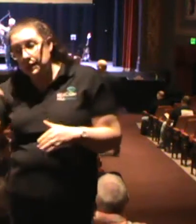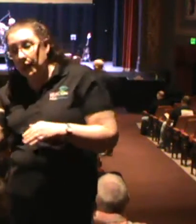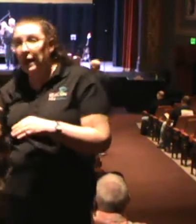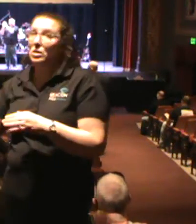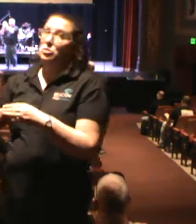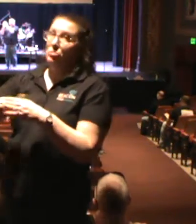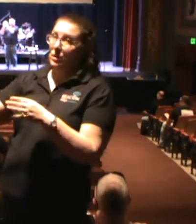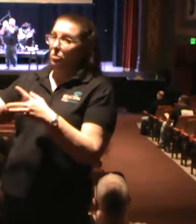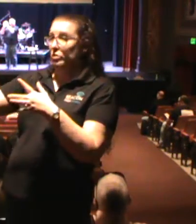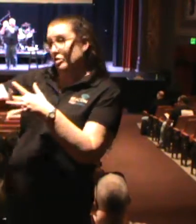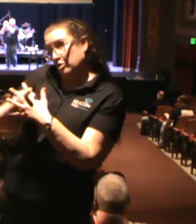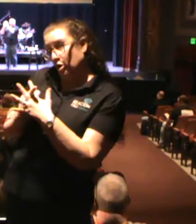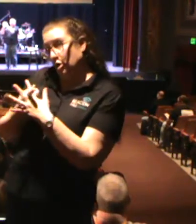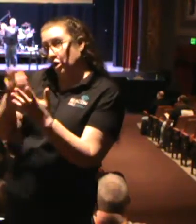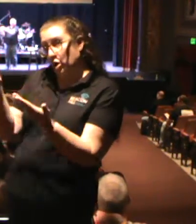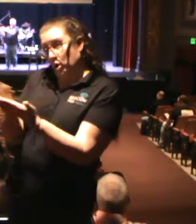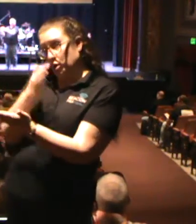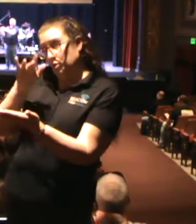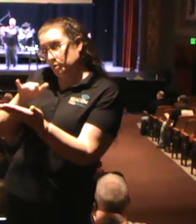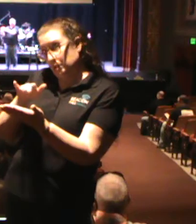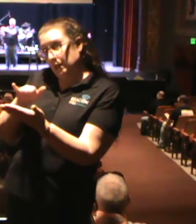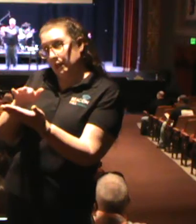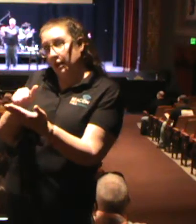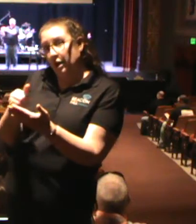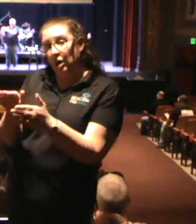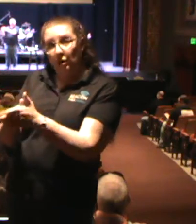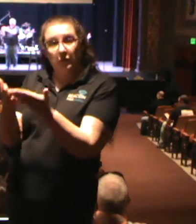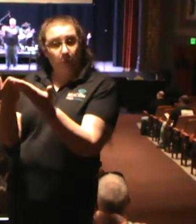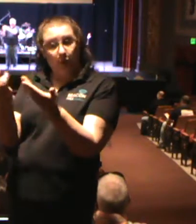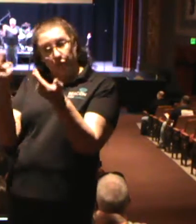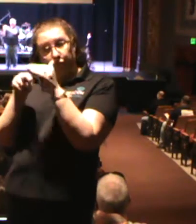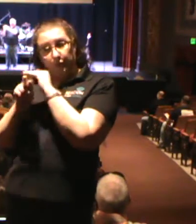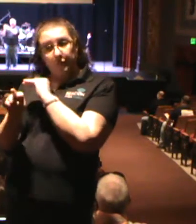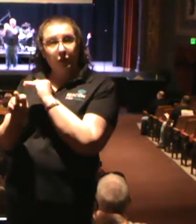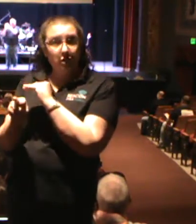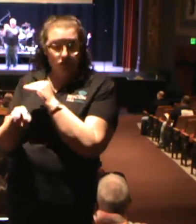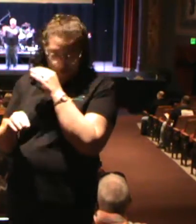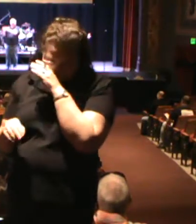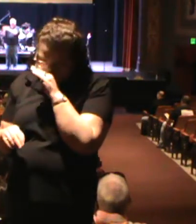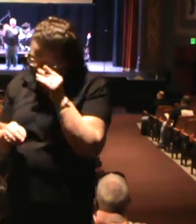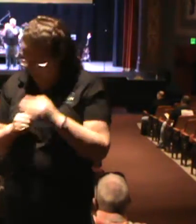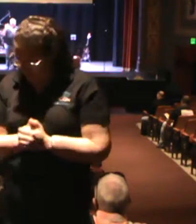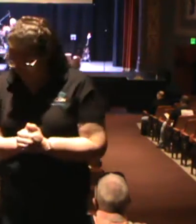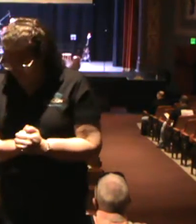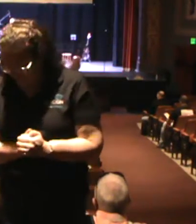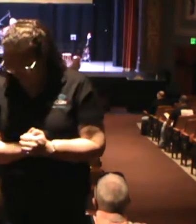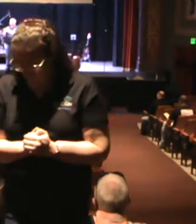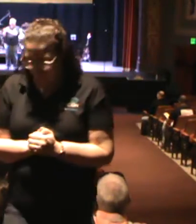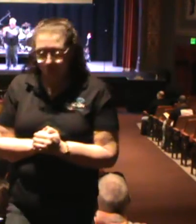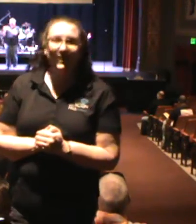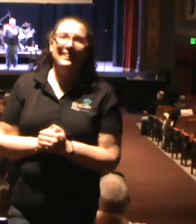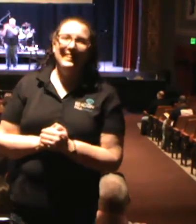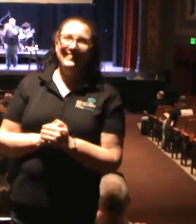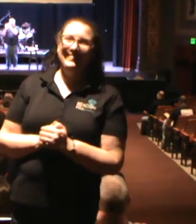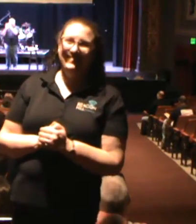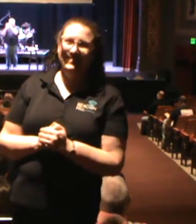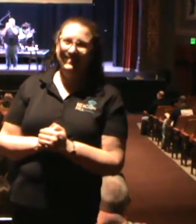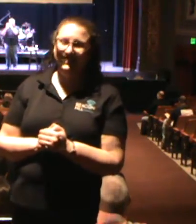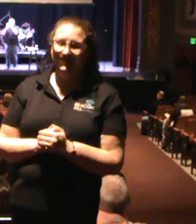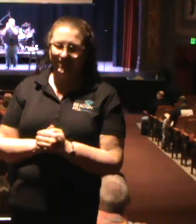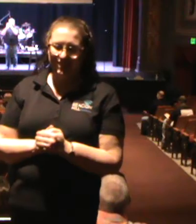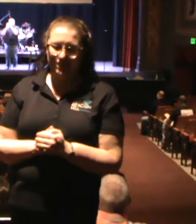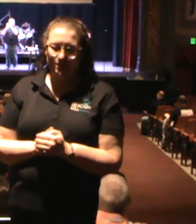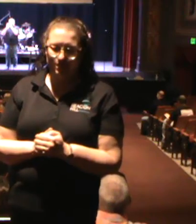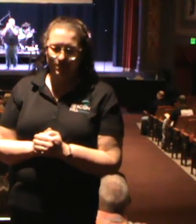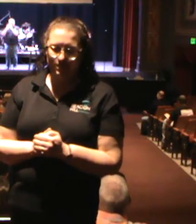study on the Book of Revelation. Y'all excited about that? I can definitely rule that, but that makes one of us. All right? So